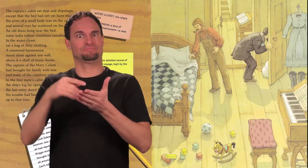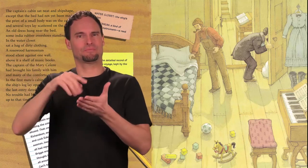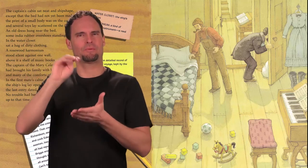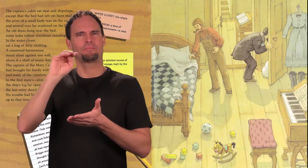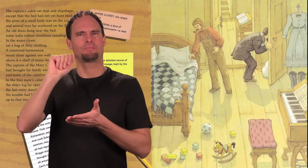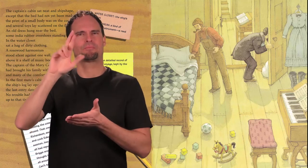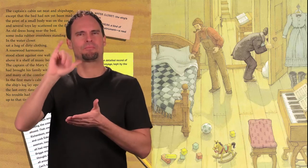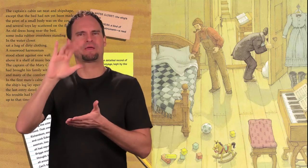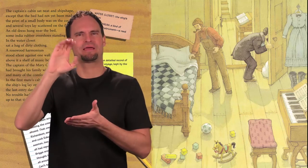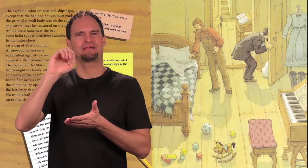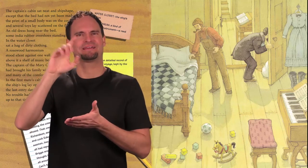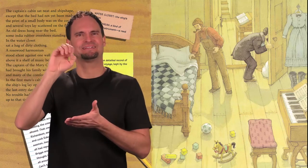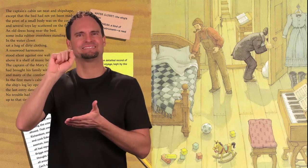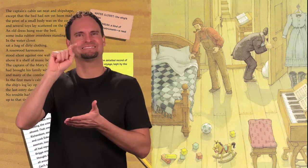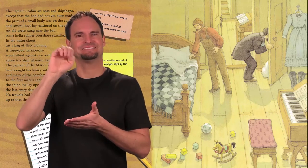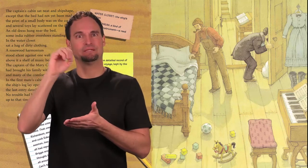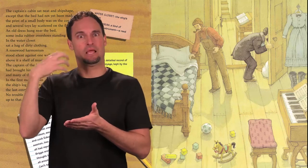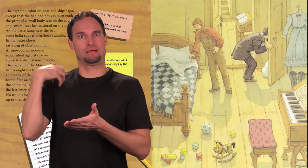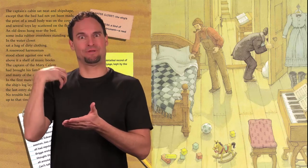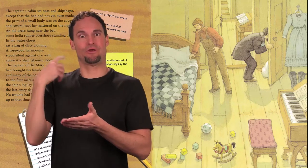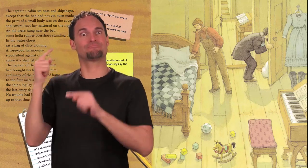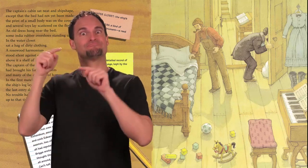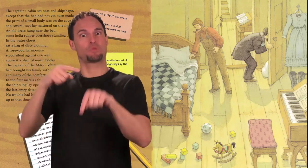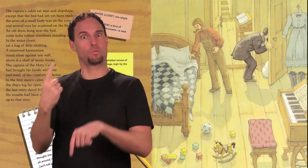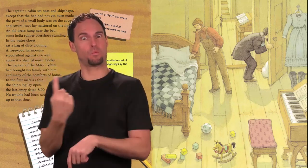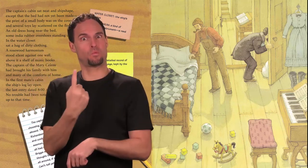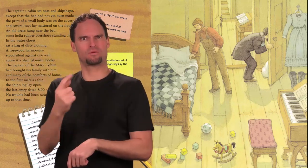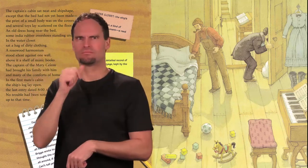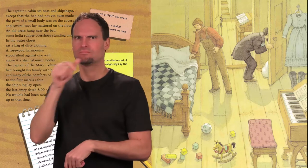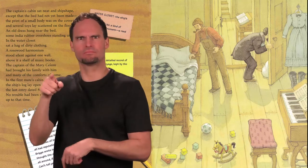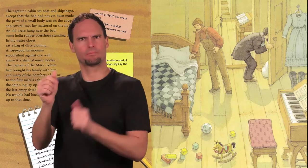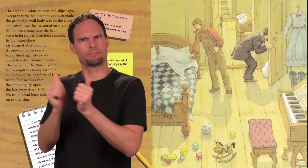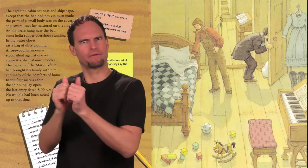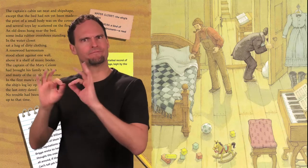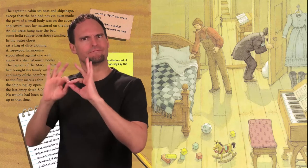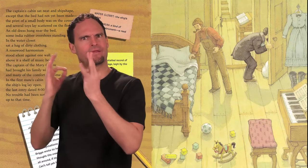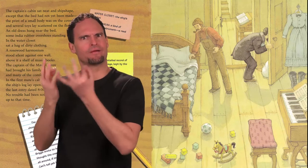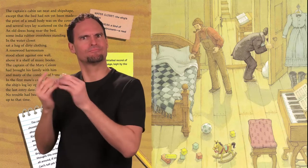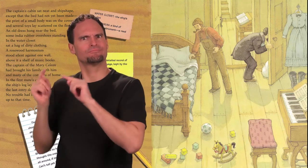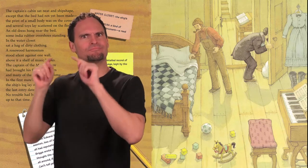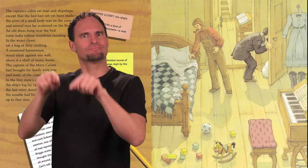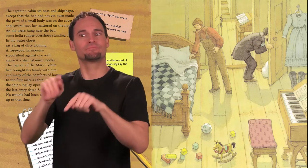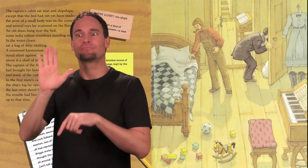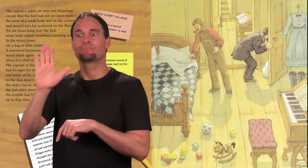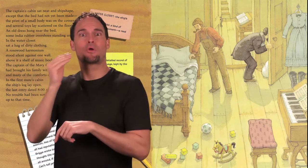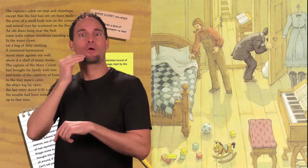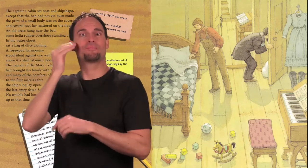The captain of the Mary Celeste had brought his family with him, and many of the comforts of home.